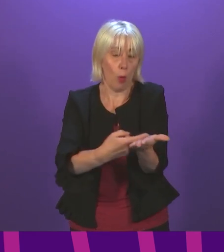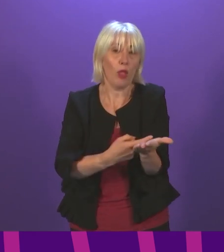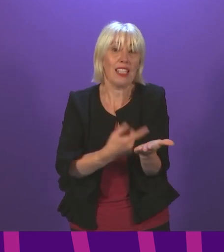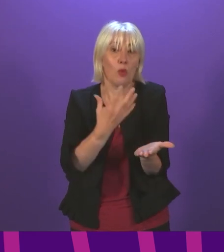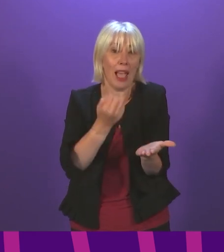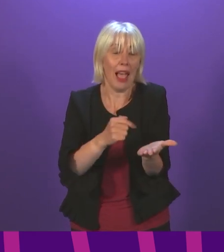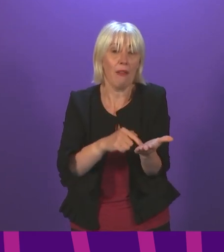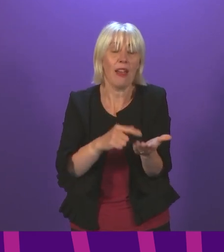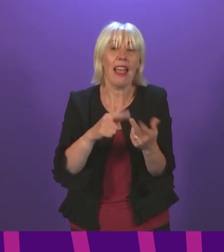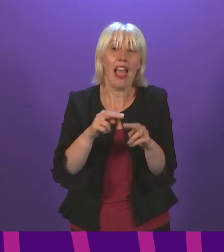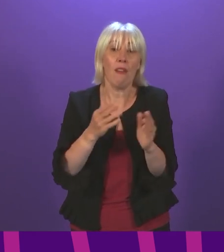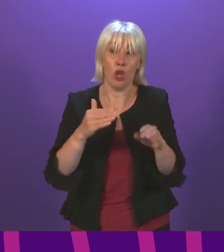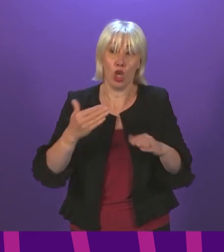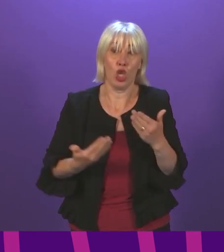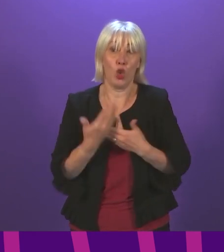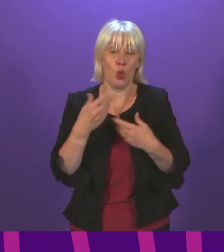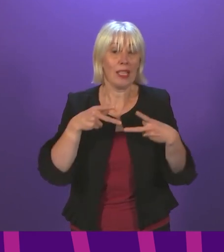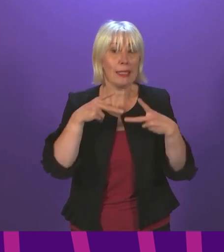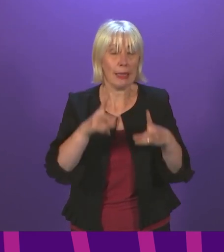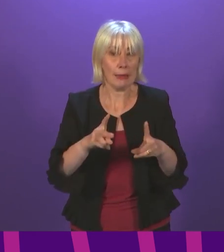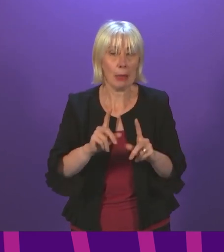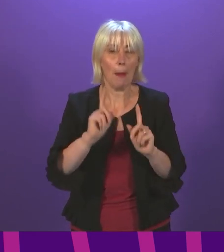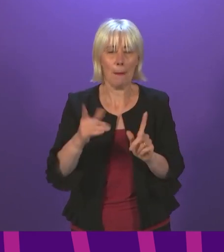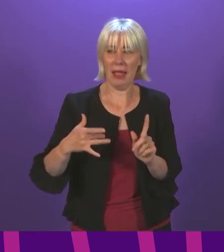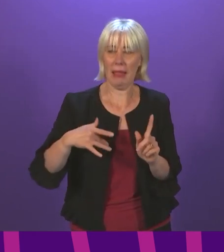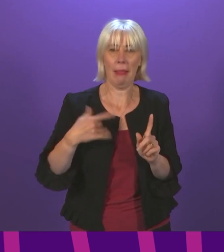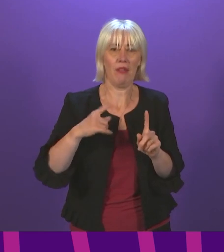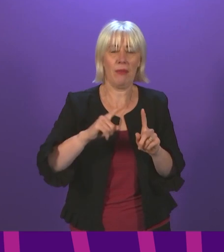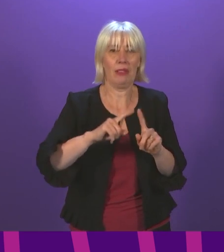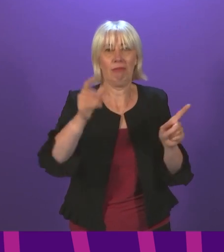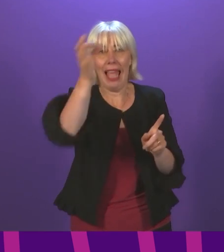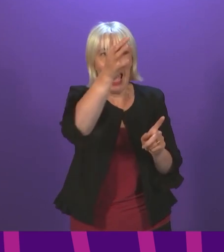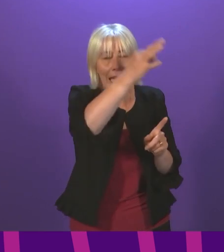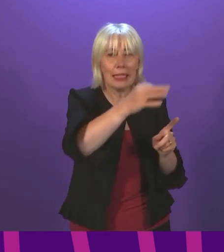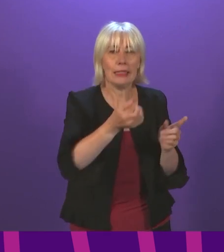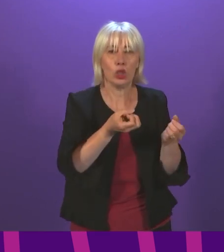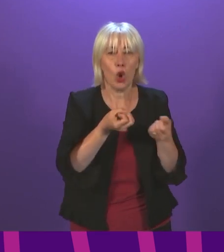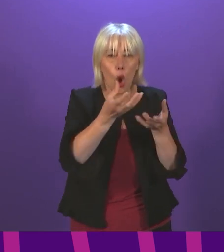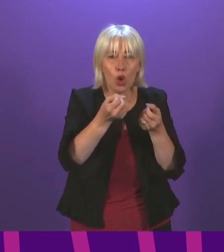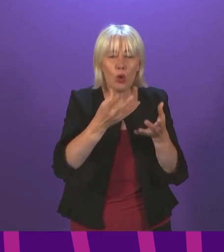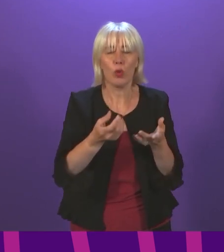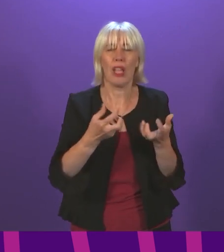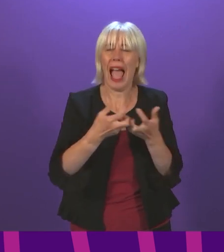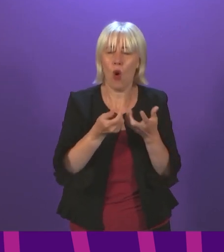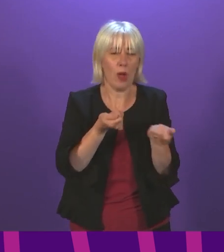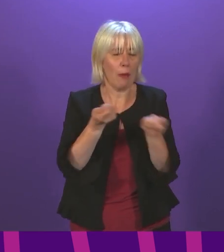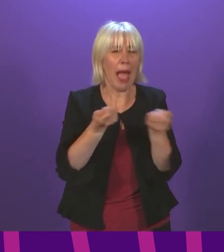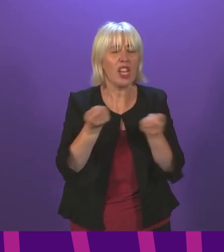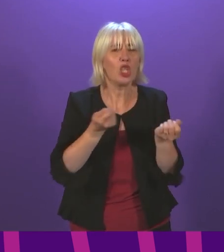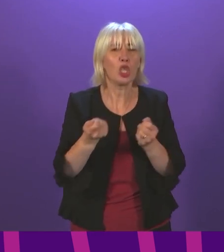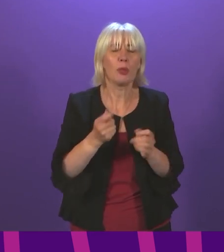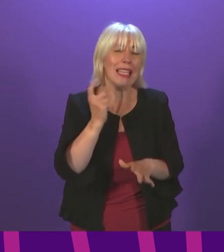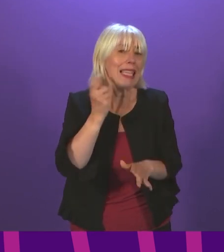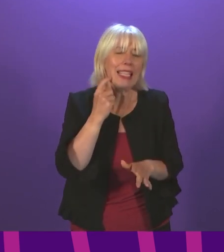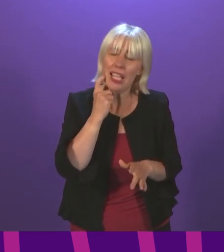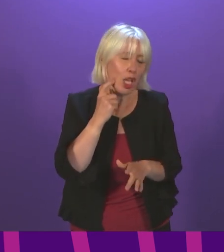if they are working under this new system nevertheless, to continue to live in and contribute to our islands. That will not always be easy, but that is the work that we are